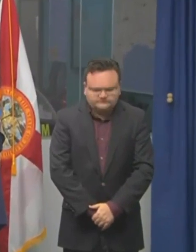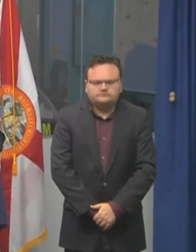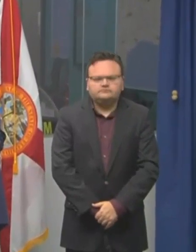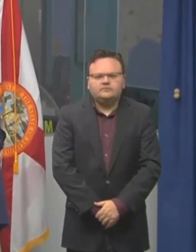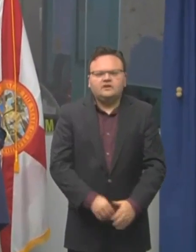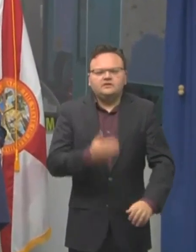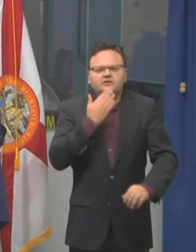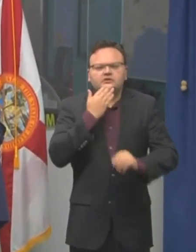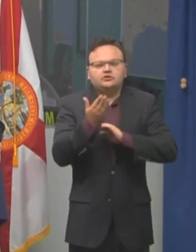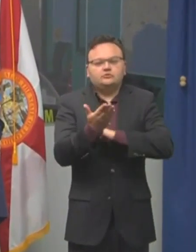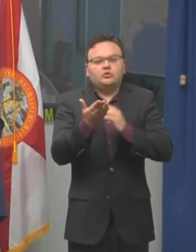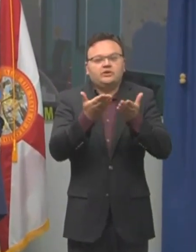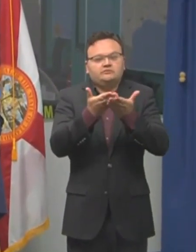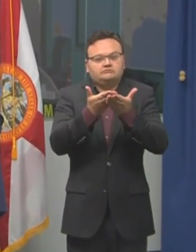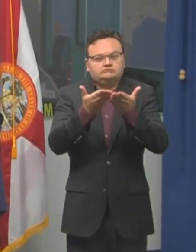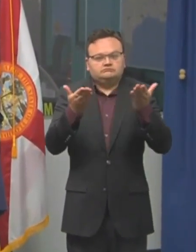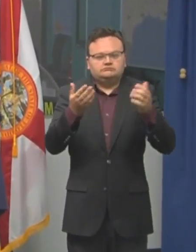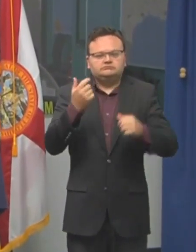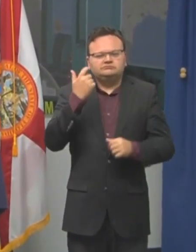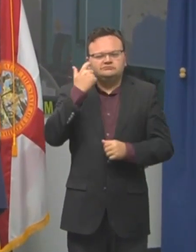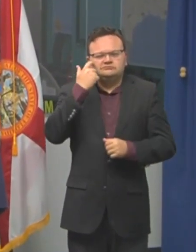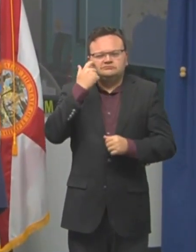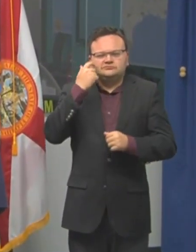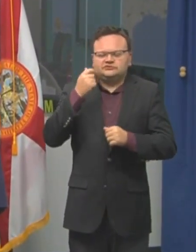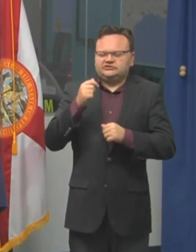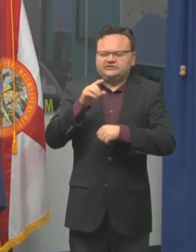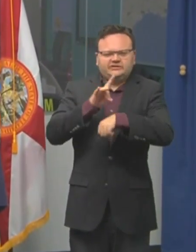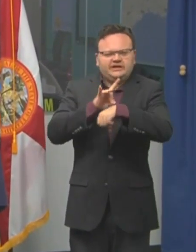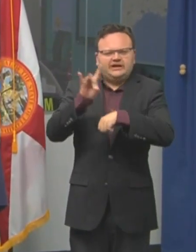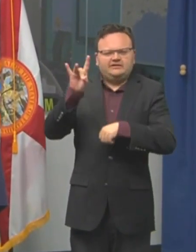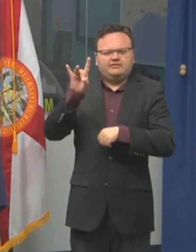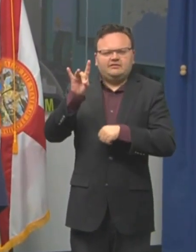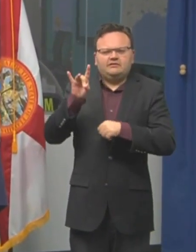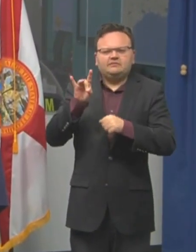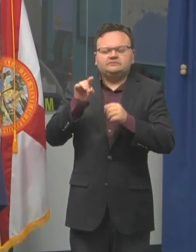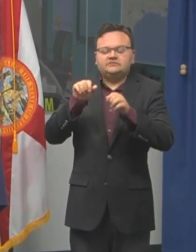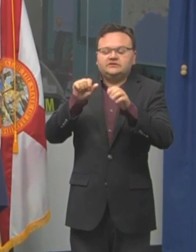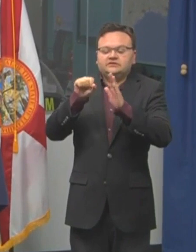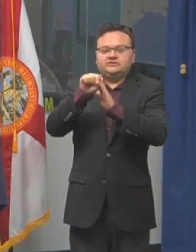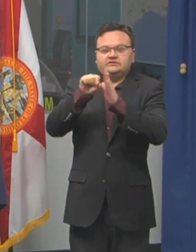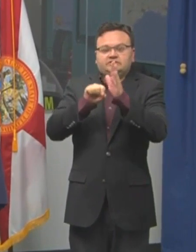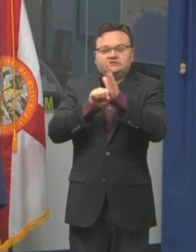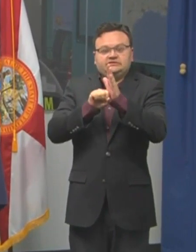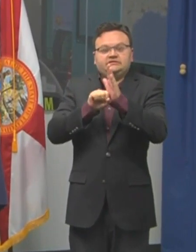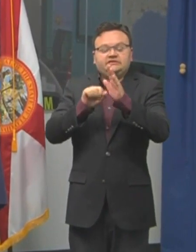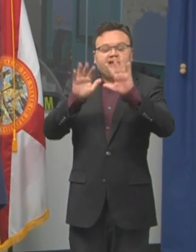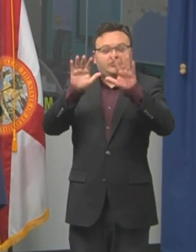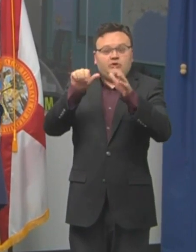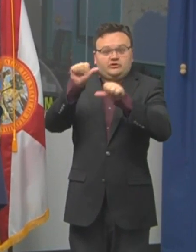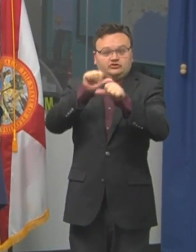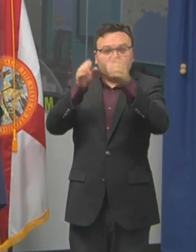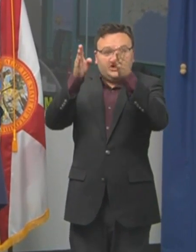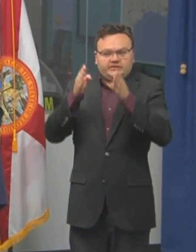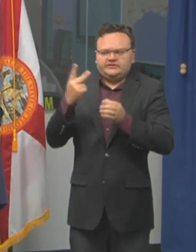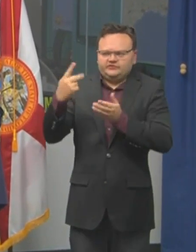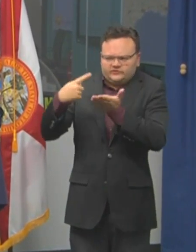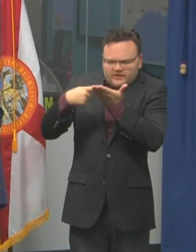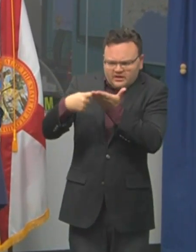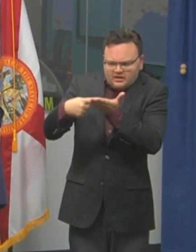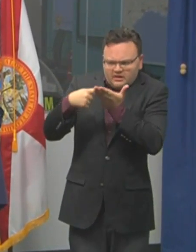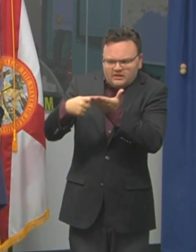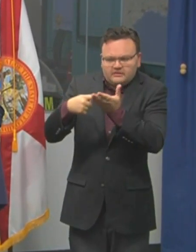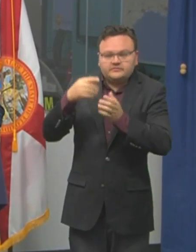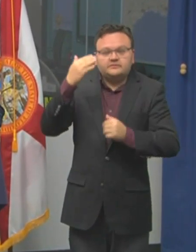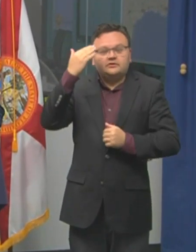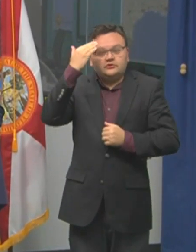Well, good morning. I've received an 8am briefing from our state meteorologists and as many of you know, last night Elsa made landfall